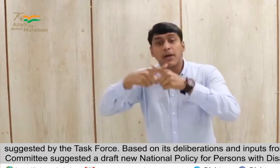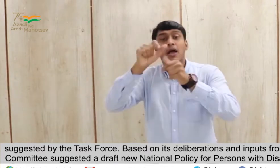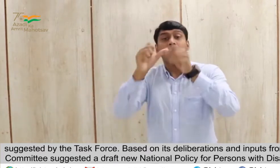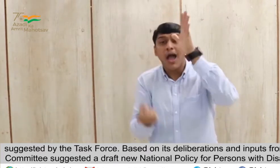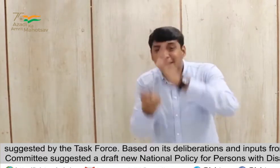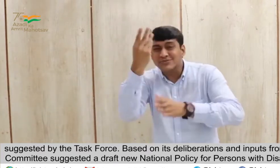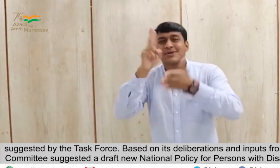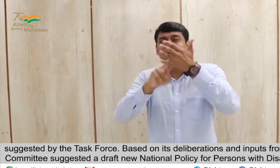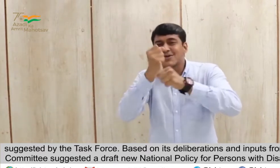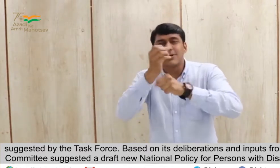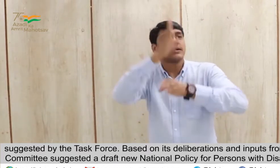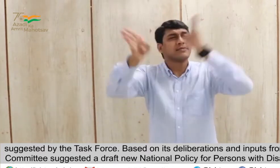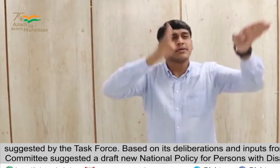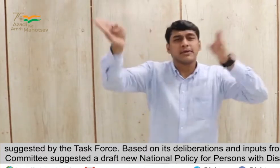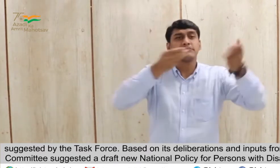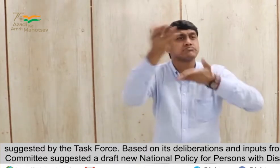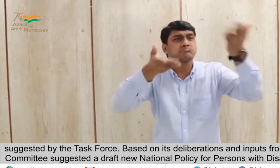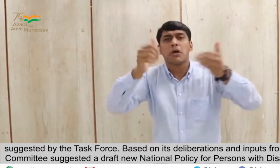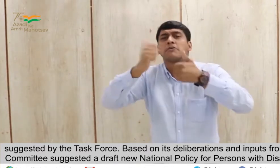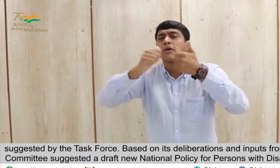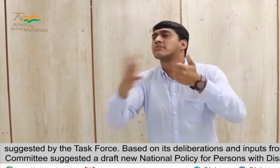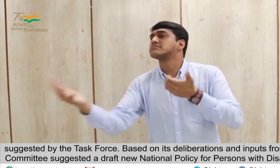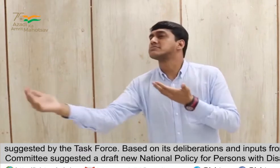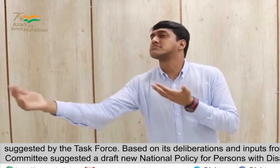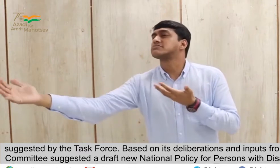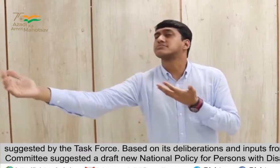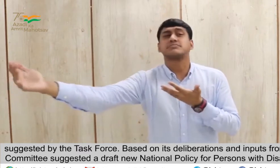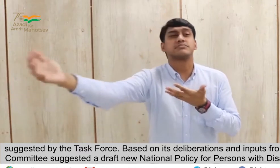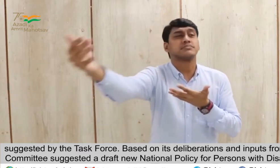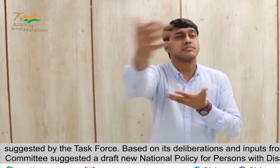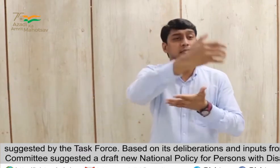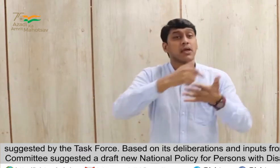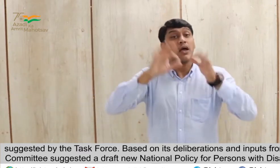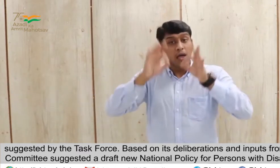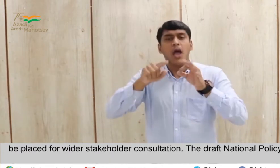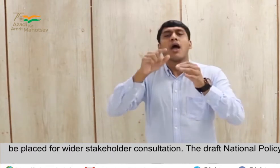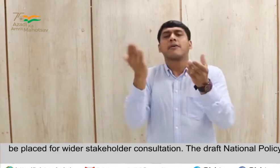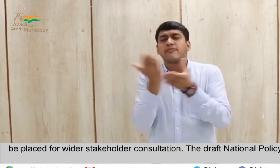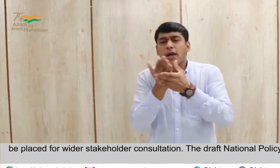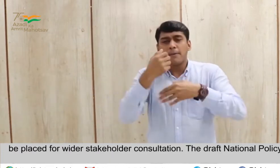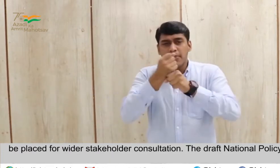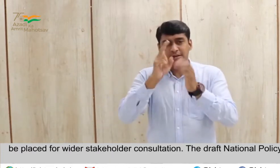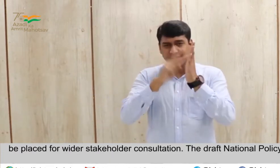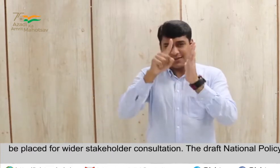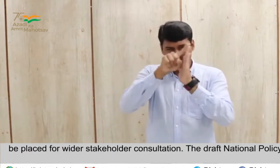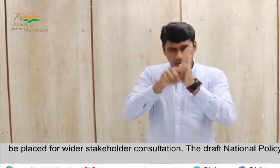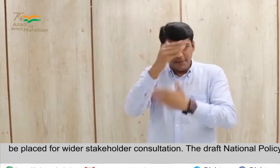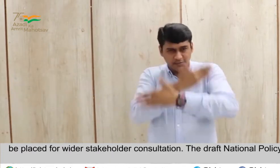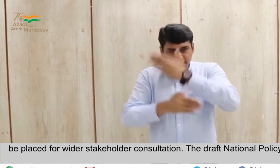members, the committee suggested a draft new national policy for persons with disabilities which could be placed for wider stakeholder consultation. The draft